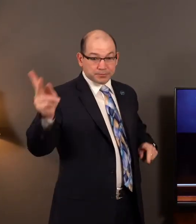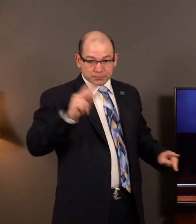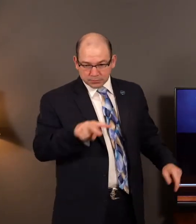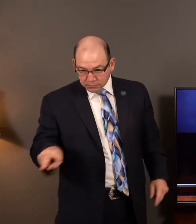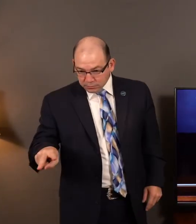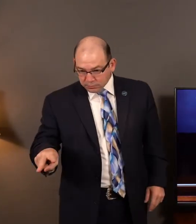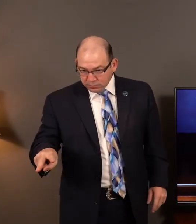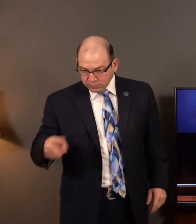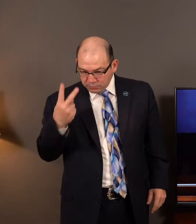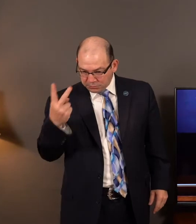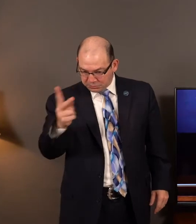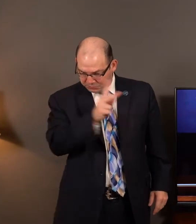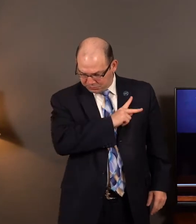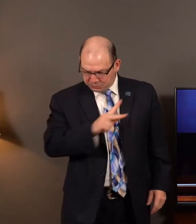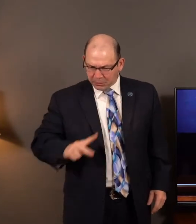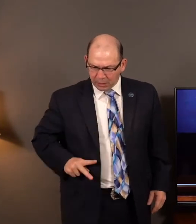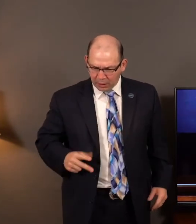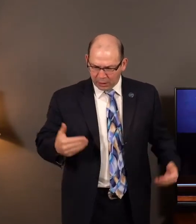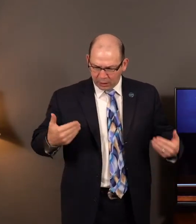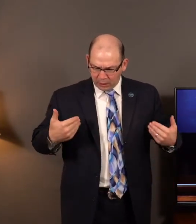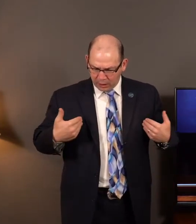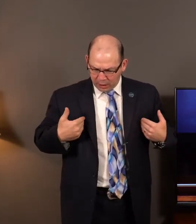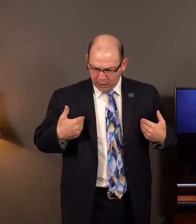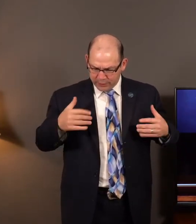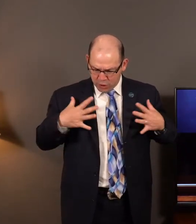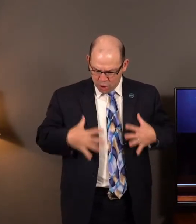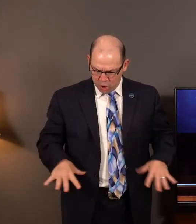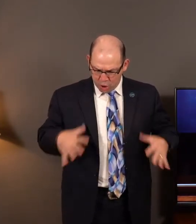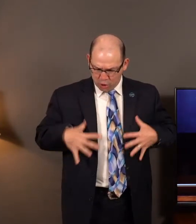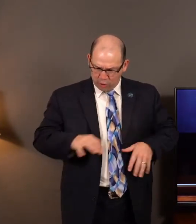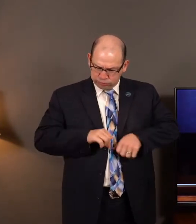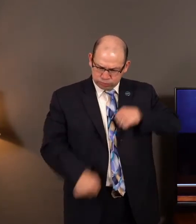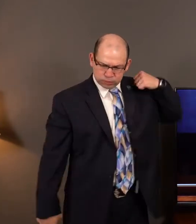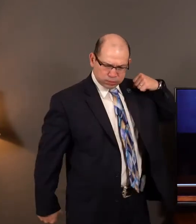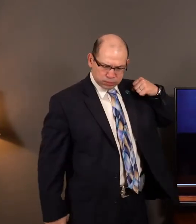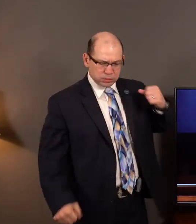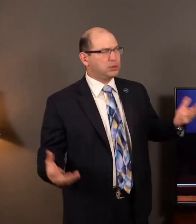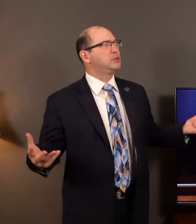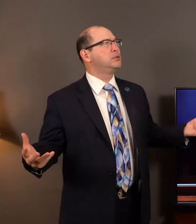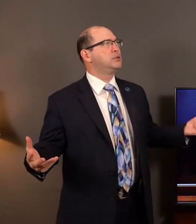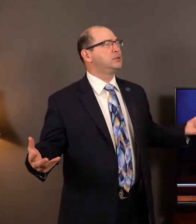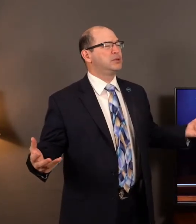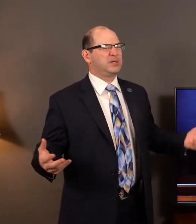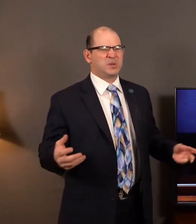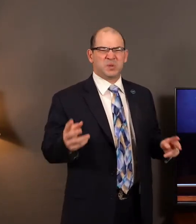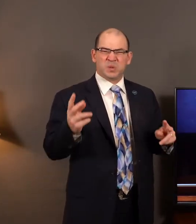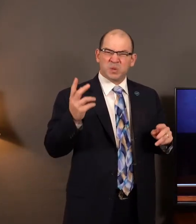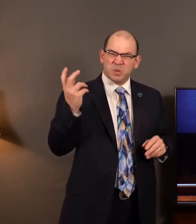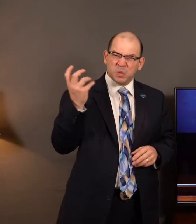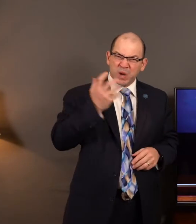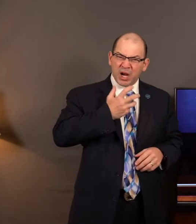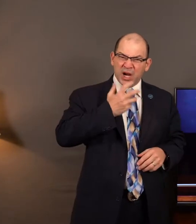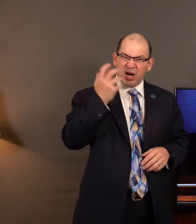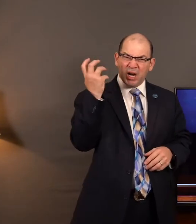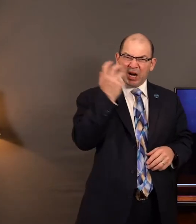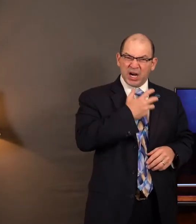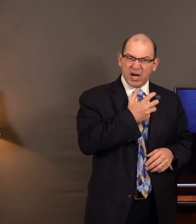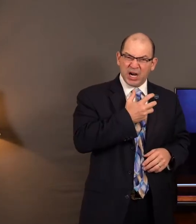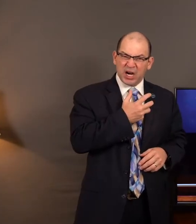behold, he had sackcloth within upon his flesh. Now here was a very difficult and dark time in